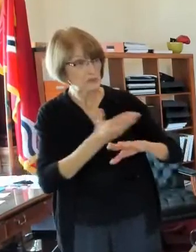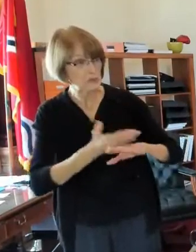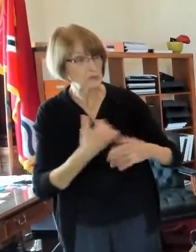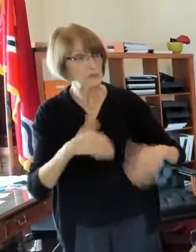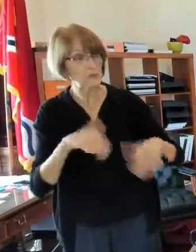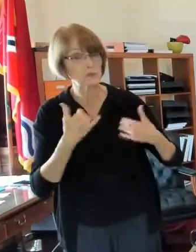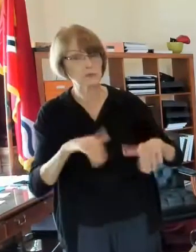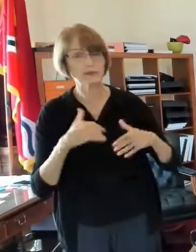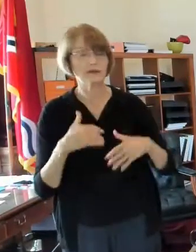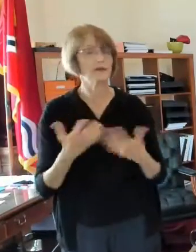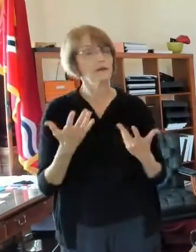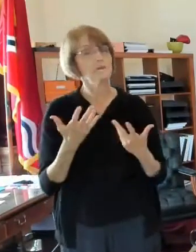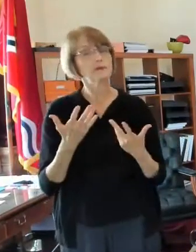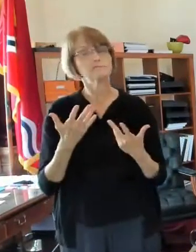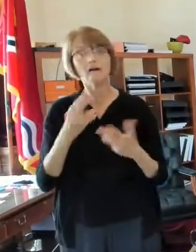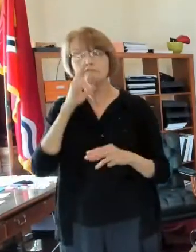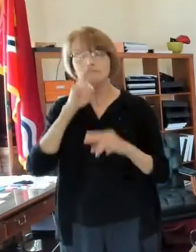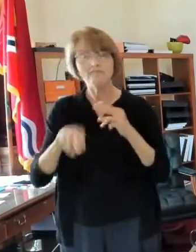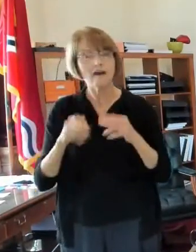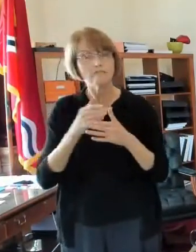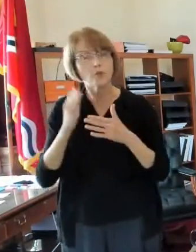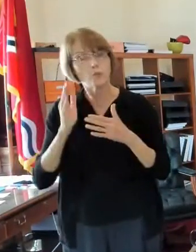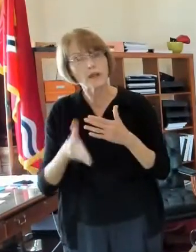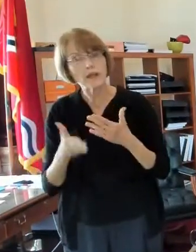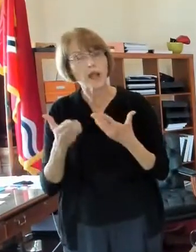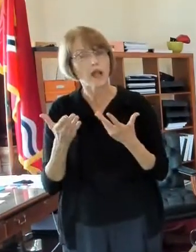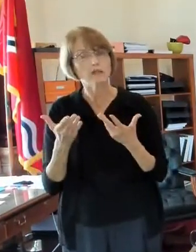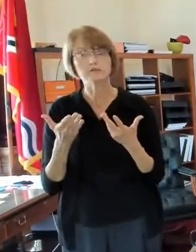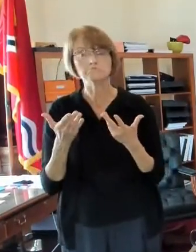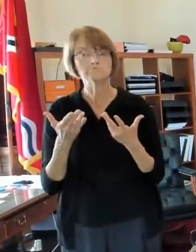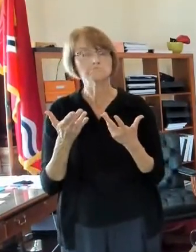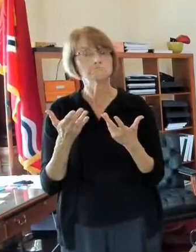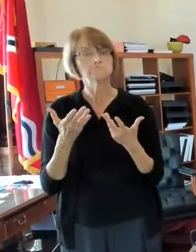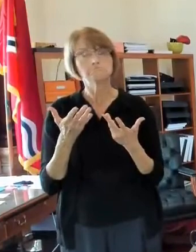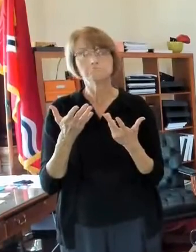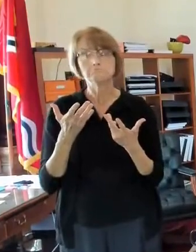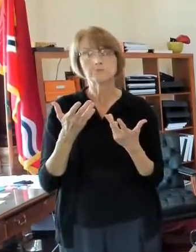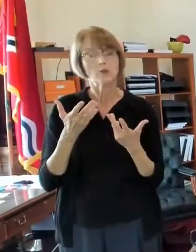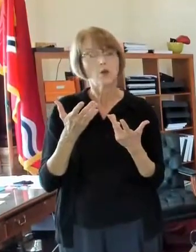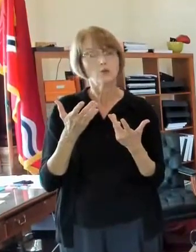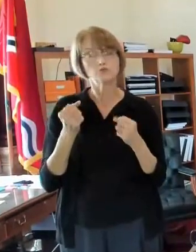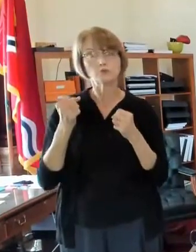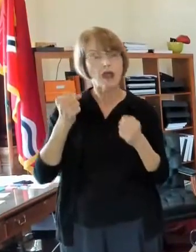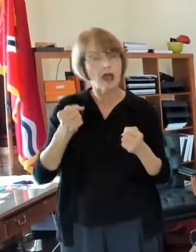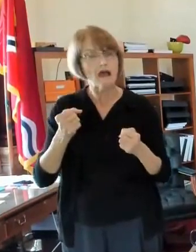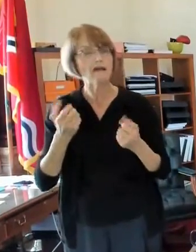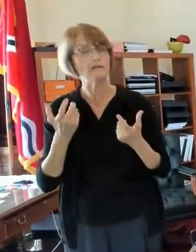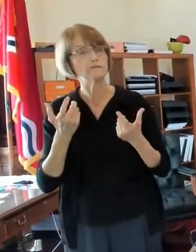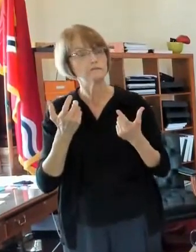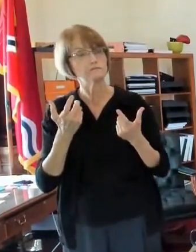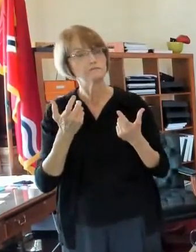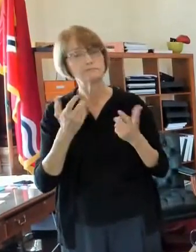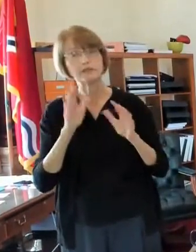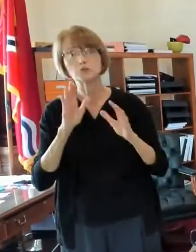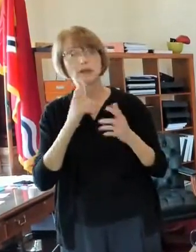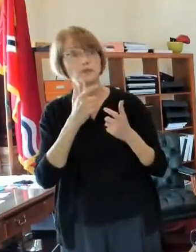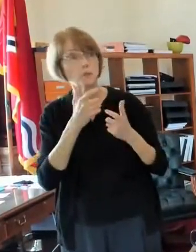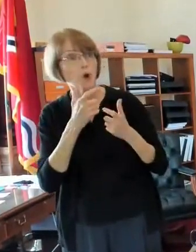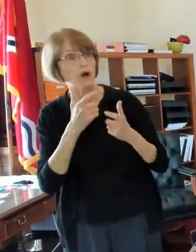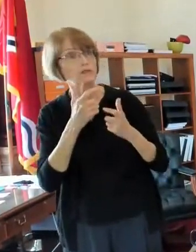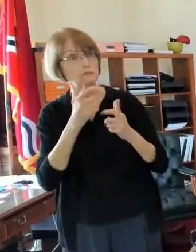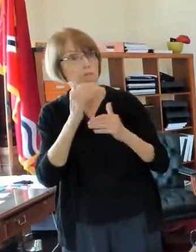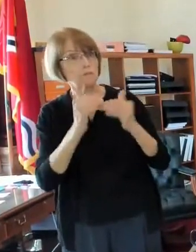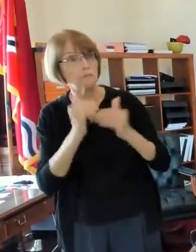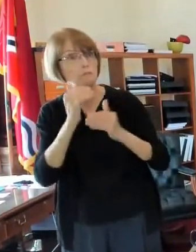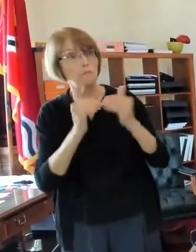outing for you for those of you who don't drive downtown every day um it's great to watch and they're making a lot of progress